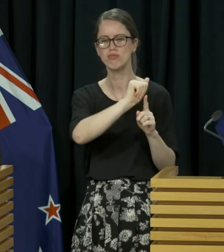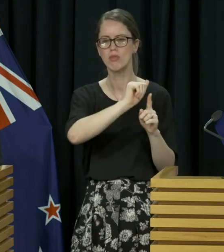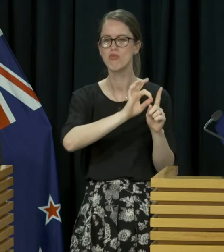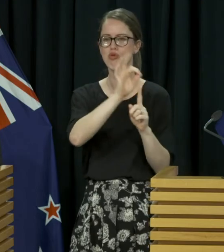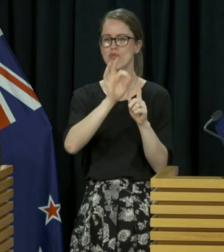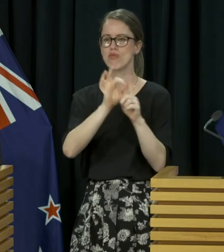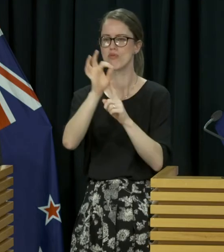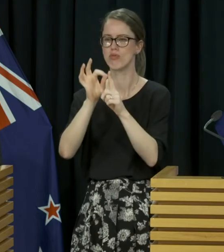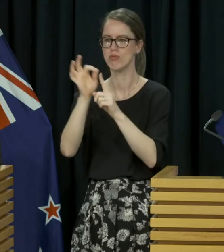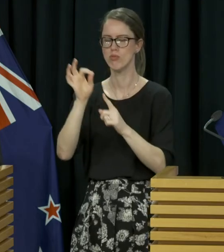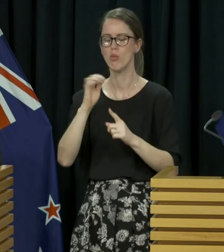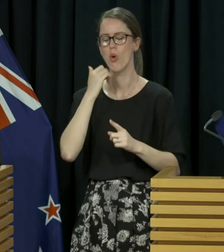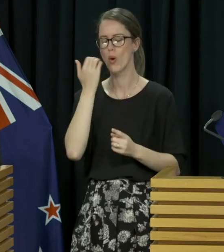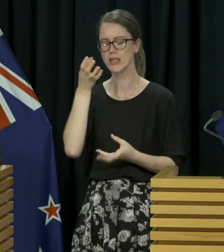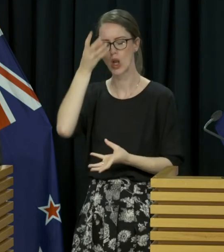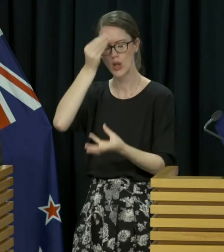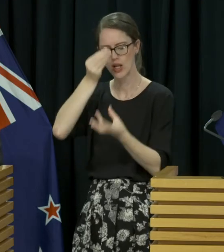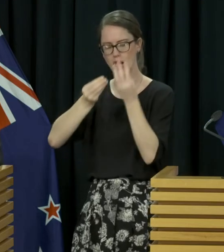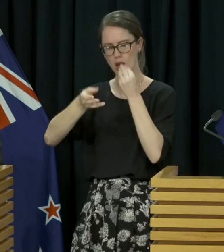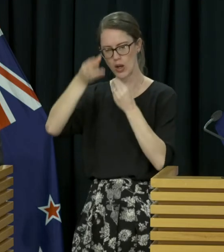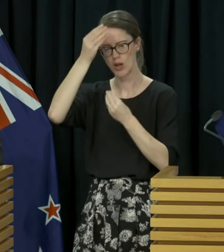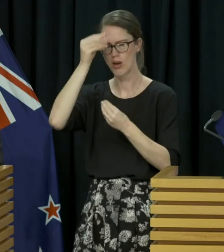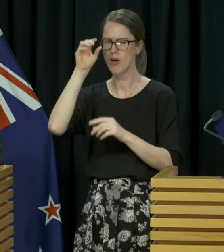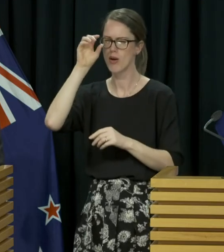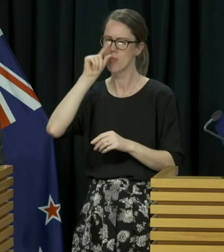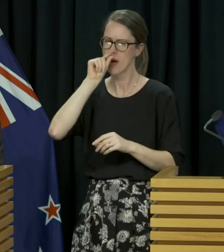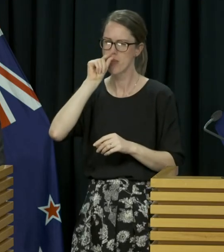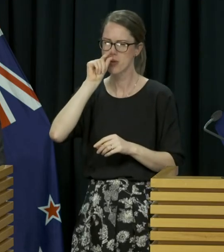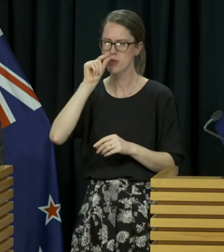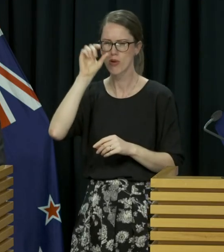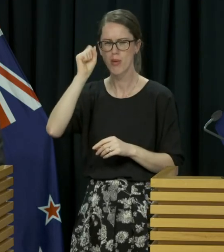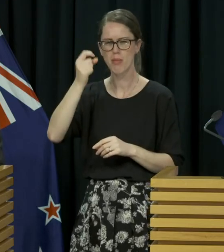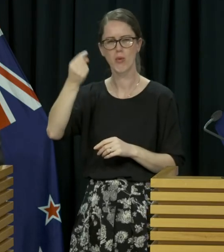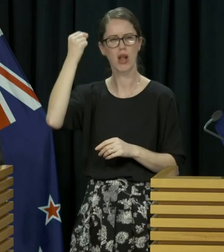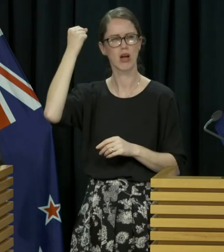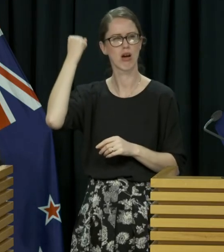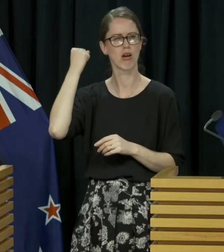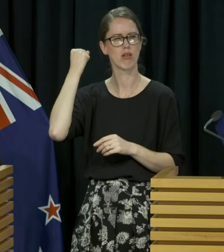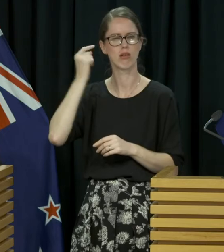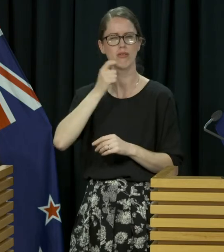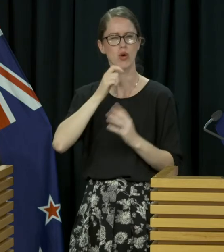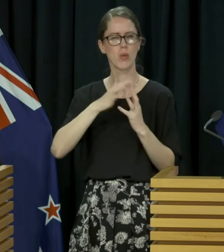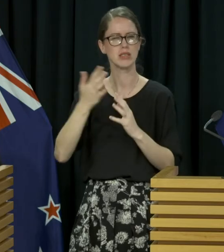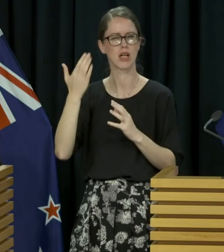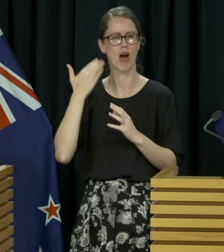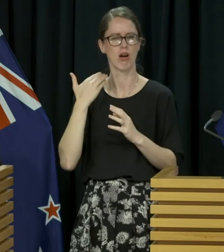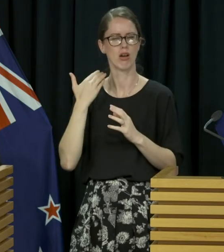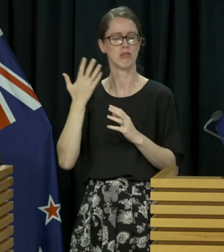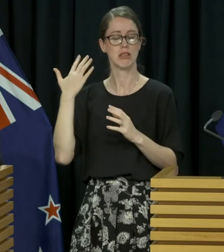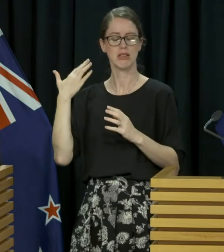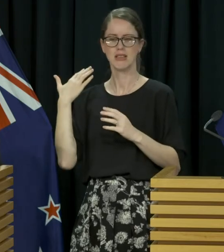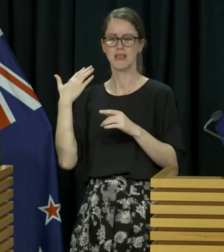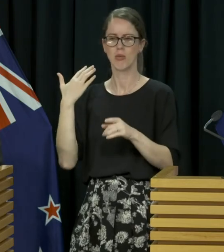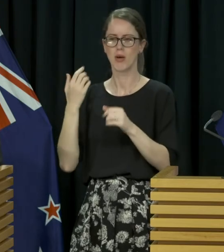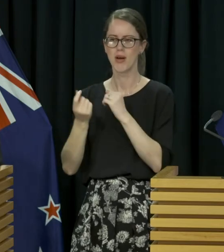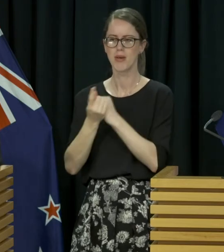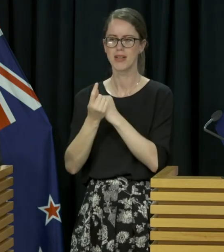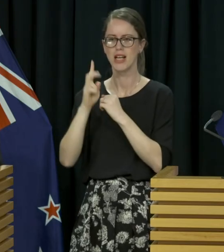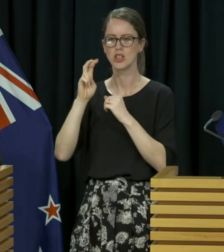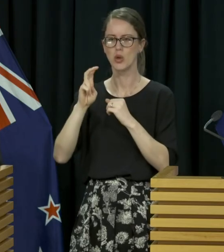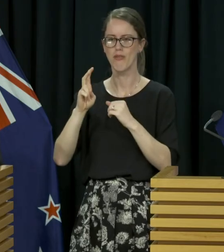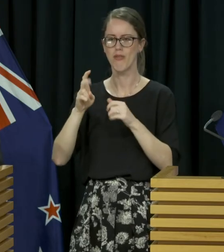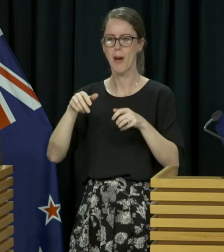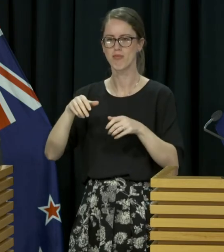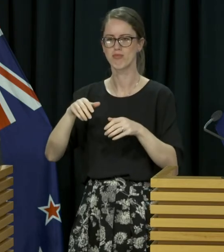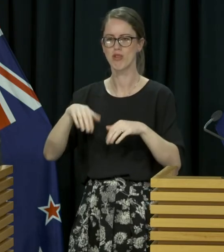always learn as we're going along. So, for example, you may recall several, I think several weeks ago now, may even be longer than that, the issue of the wheelie bin,